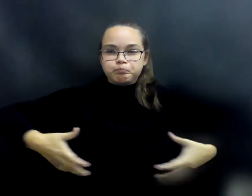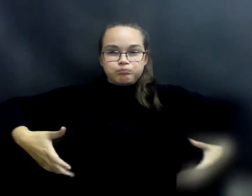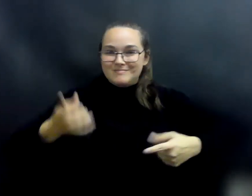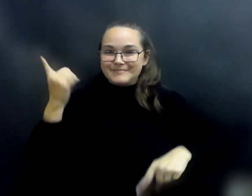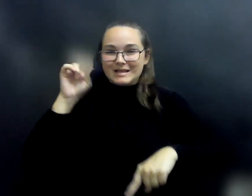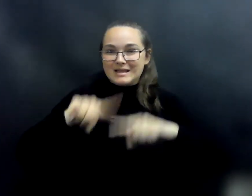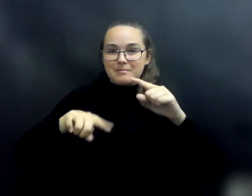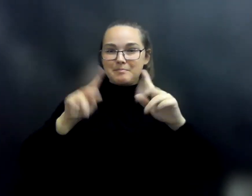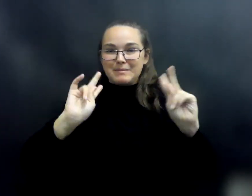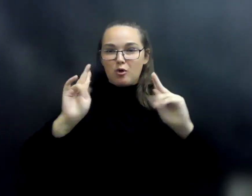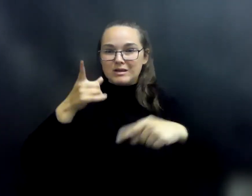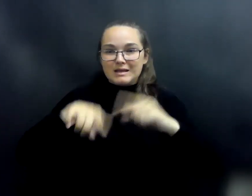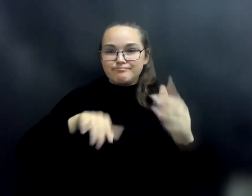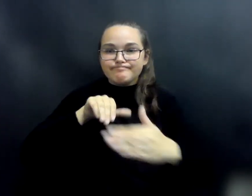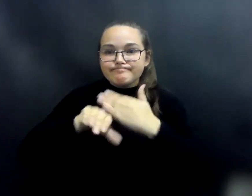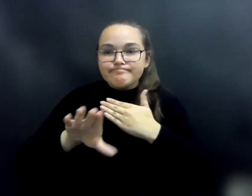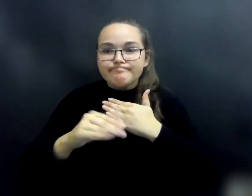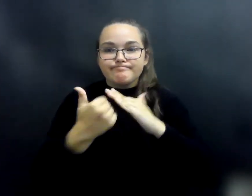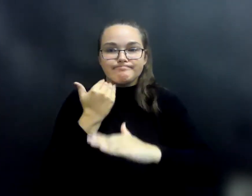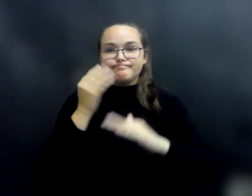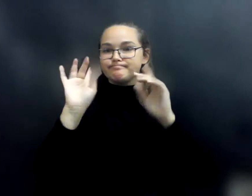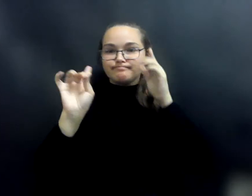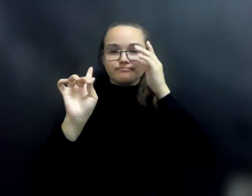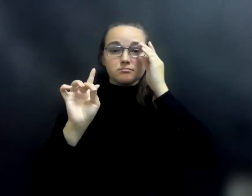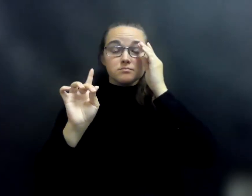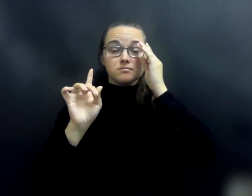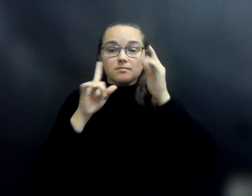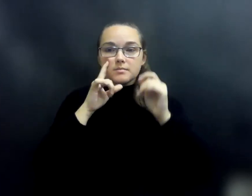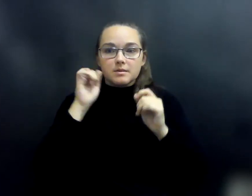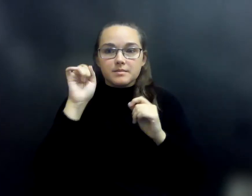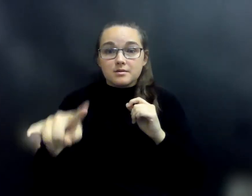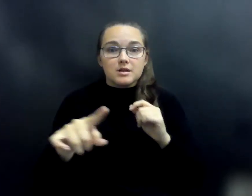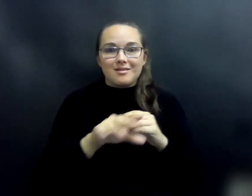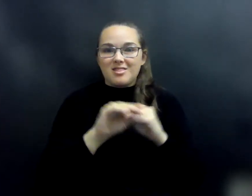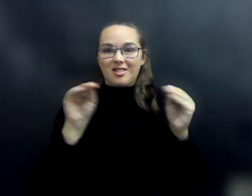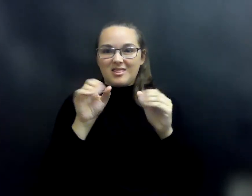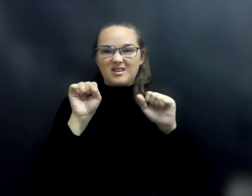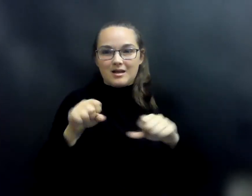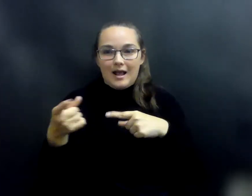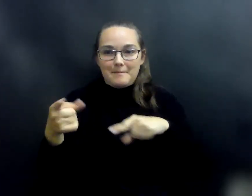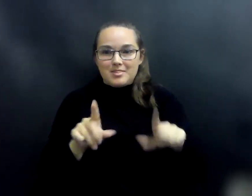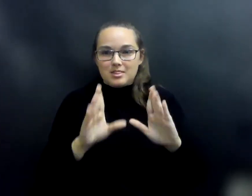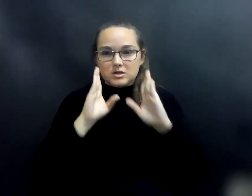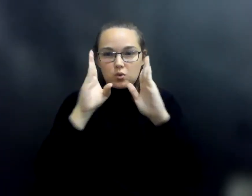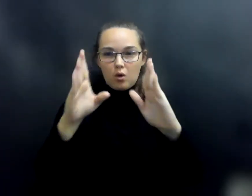get in or out. Piercing eyes declared, nothing can happen in this hall without my seeing it.